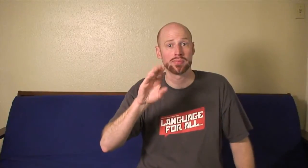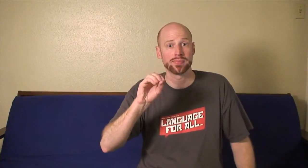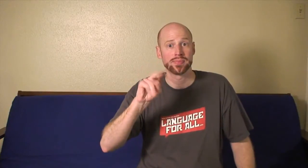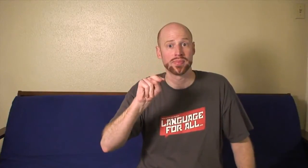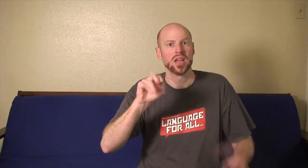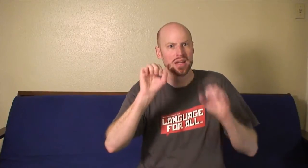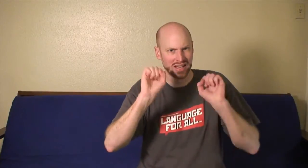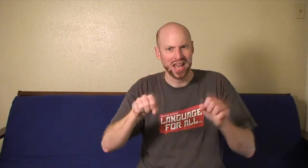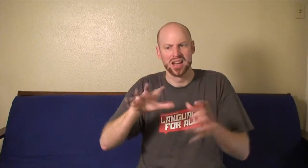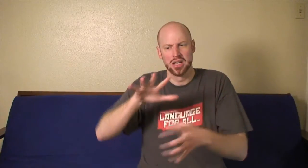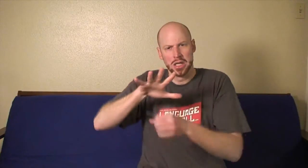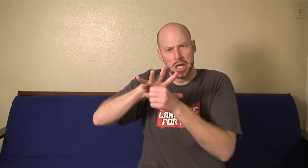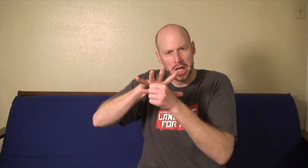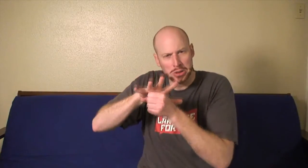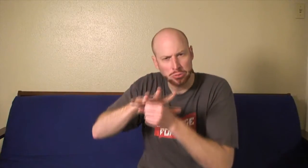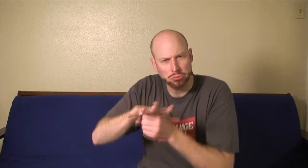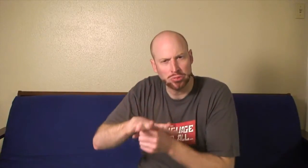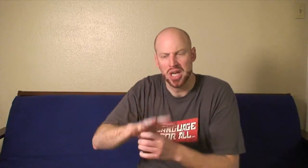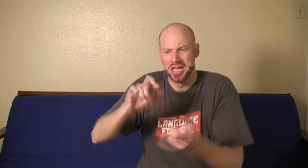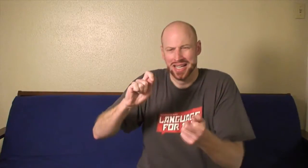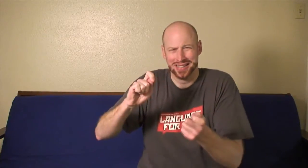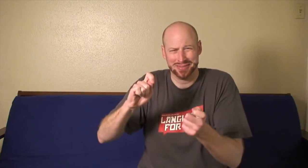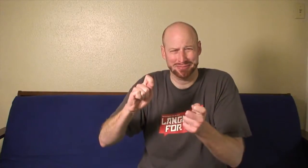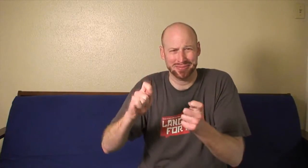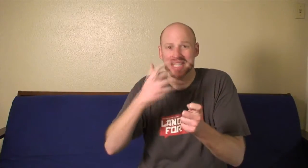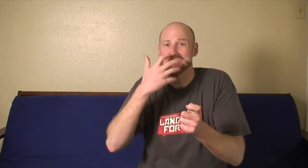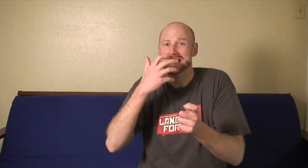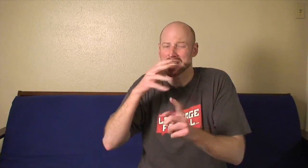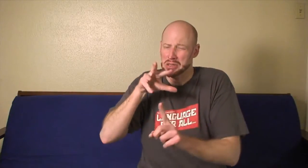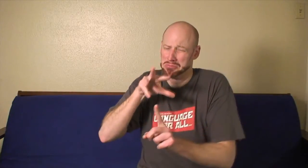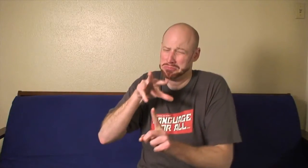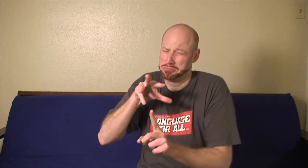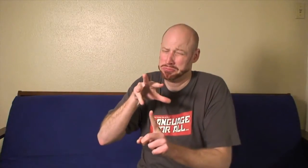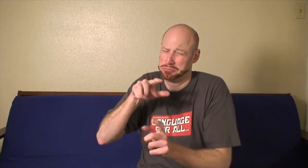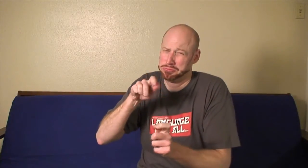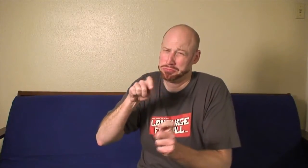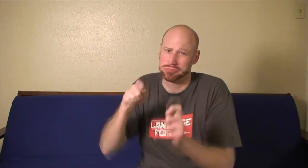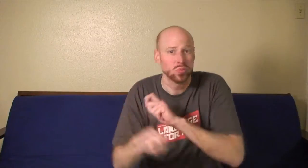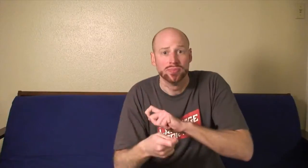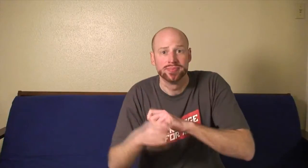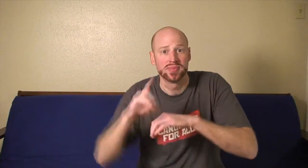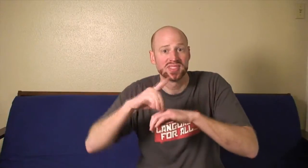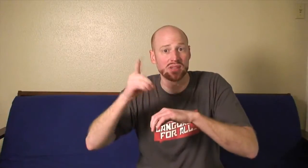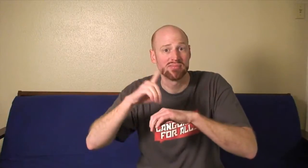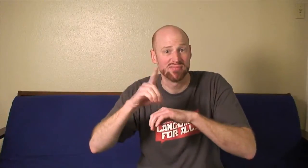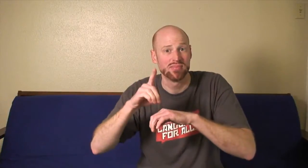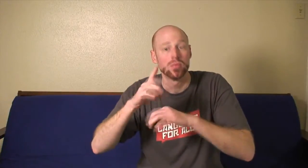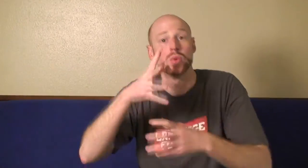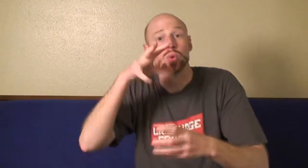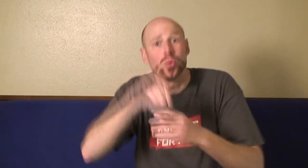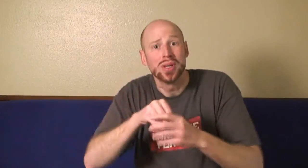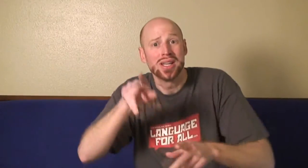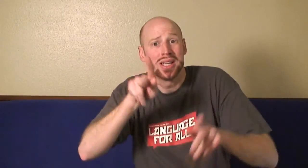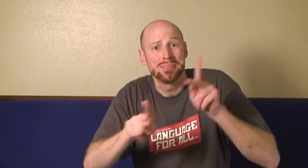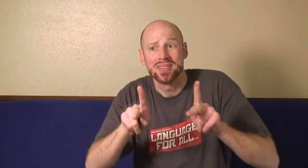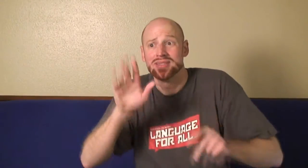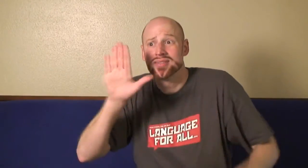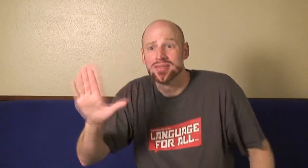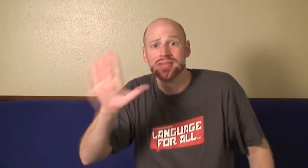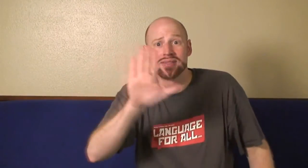carbon can be turned into a diamond by the application of pressure and heat, including a human